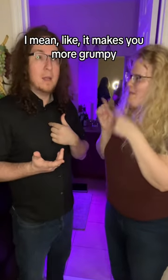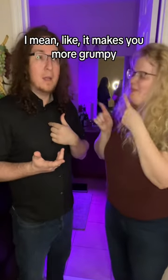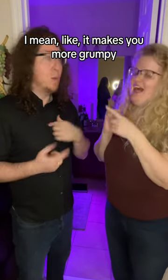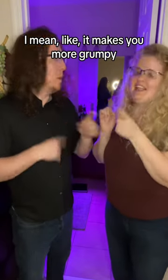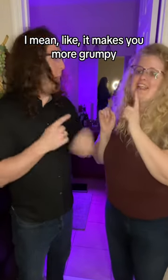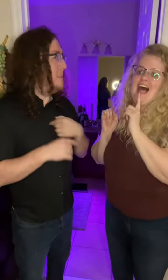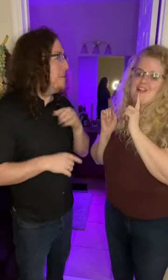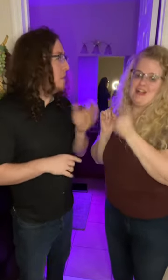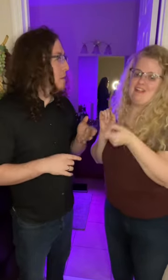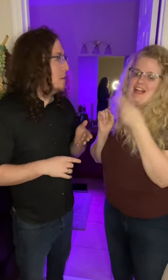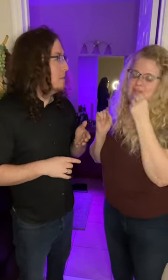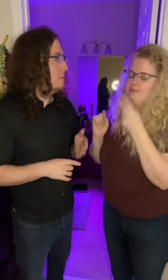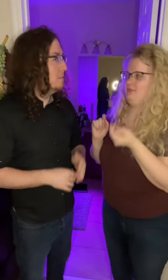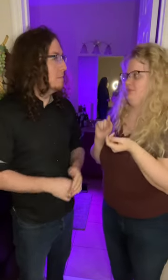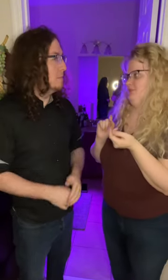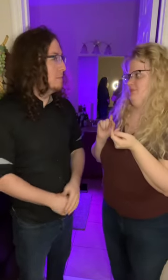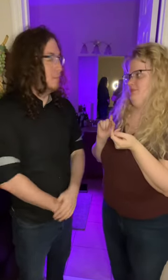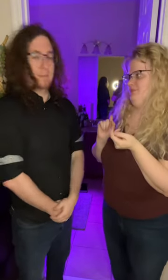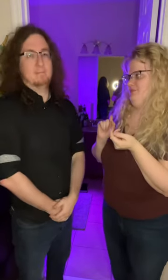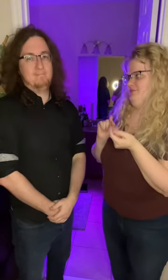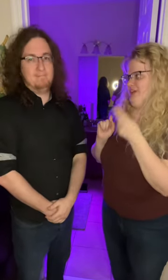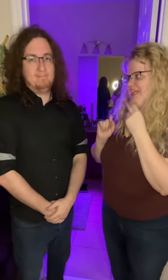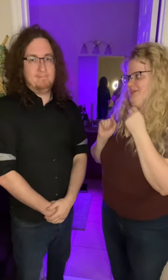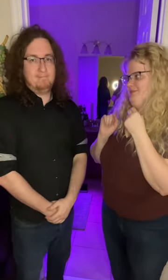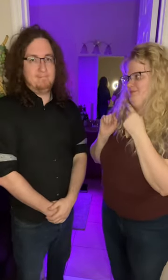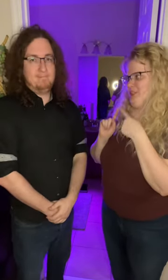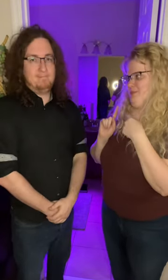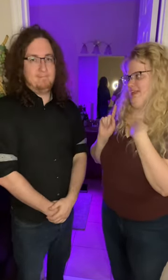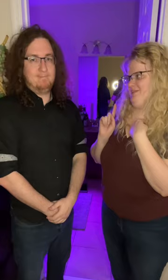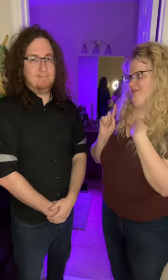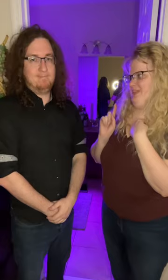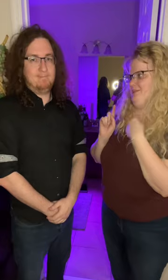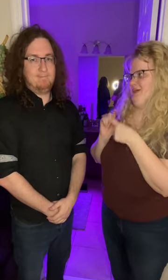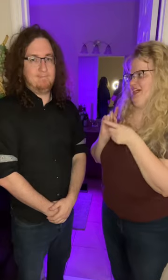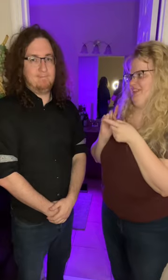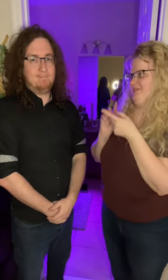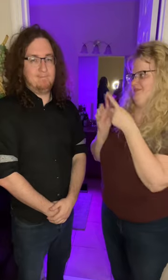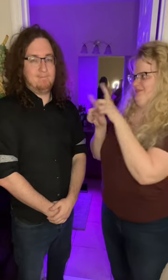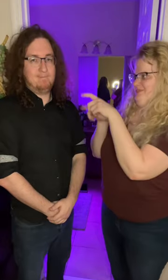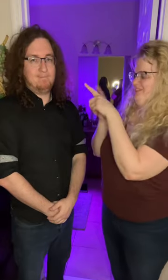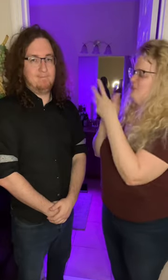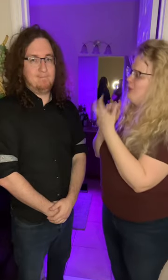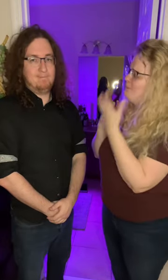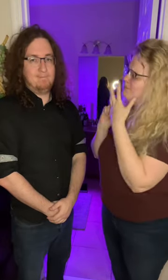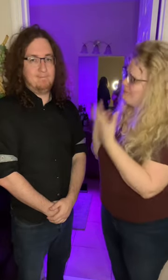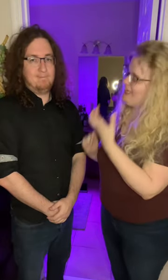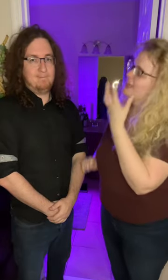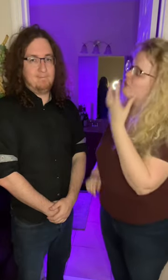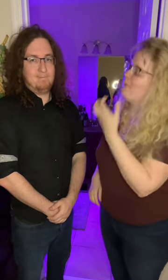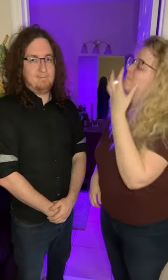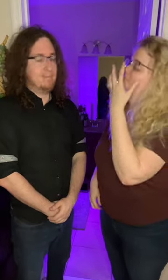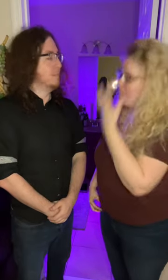I'm never... funny to me, but grumpy, grumpy.